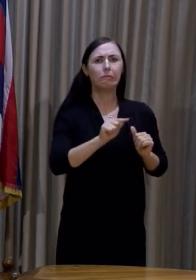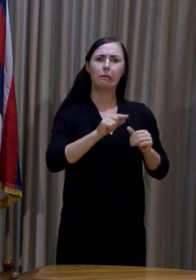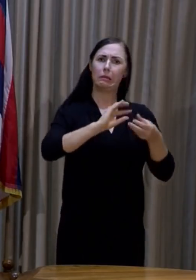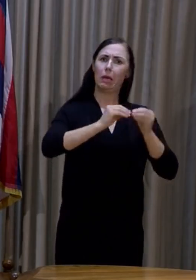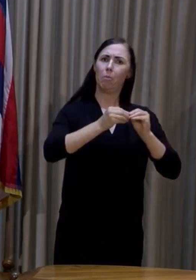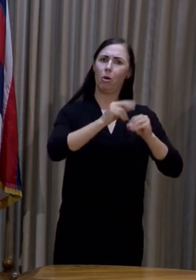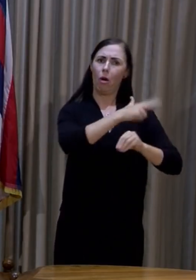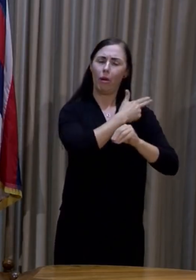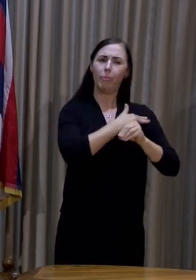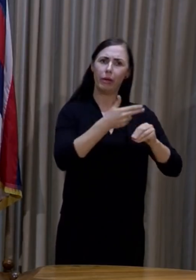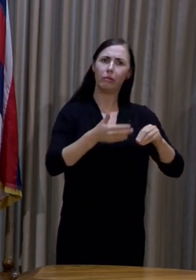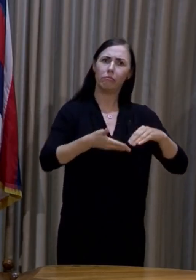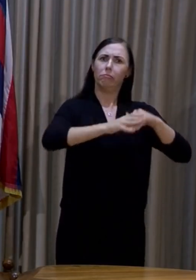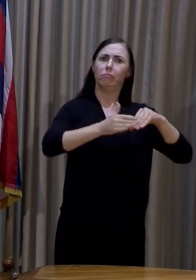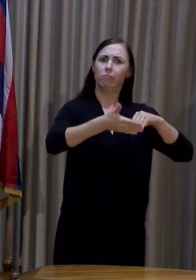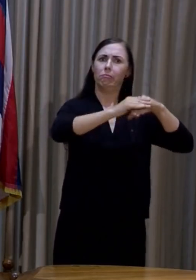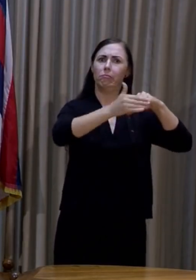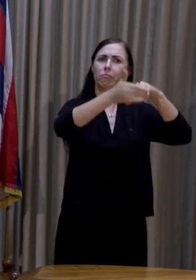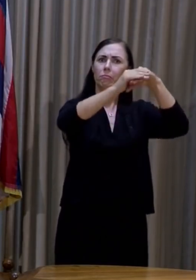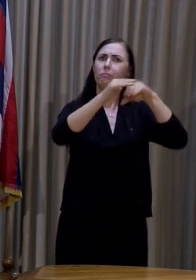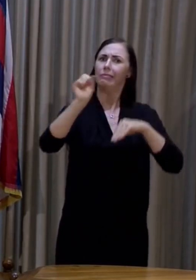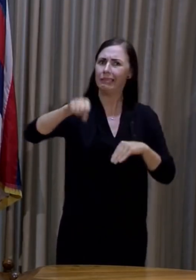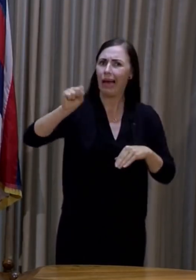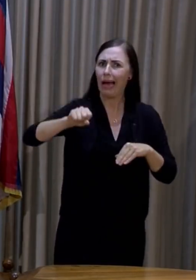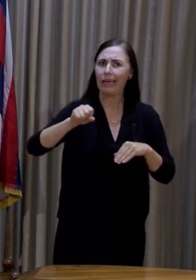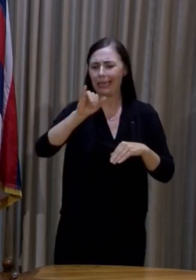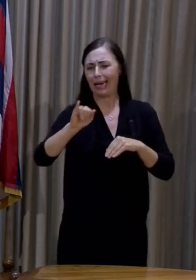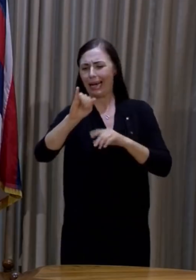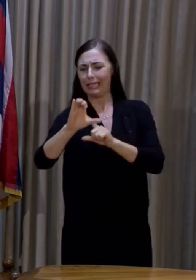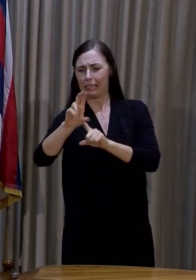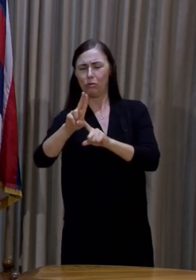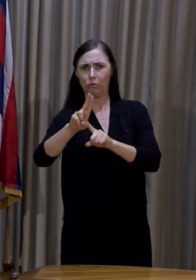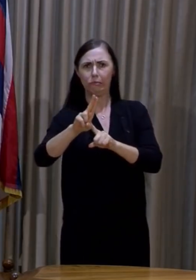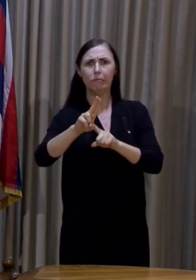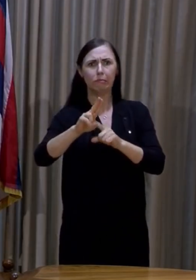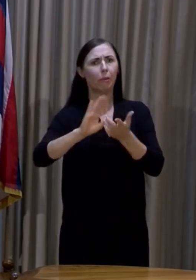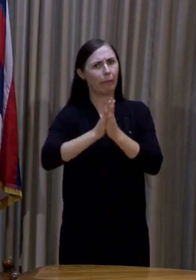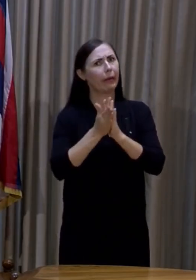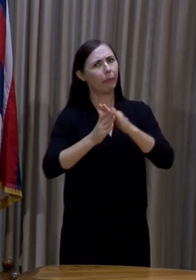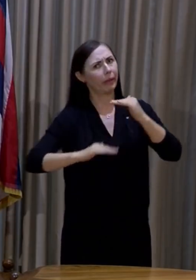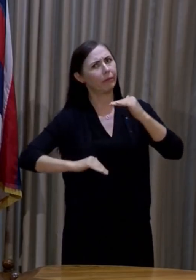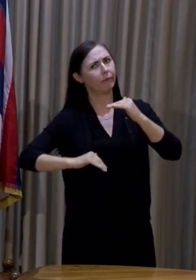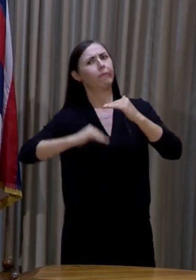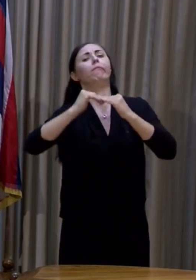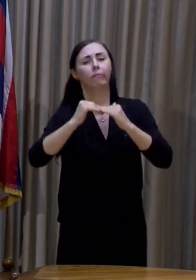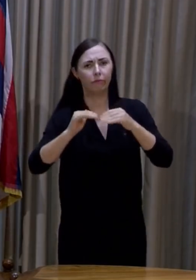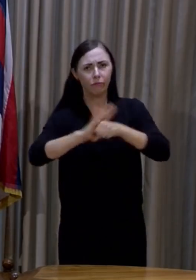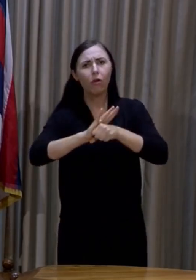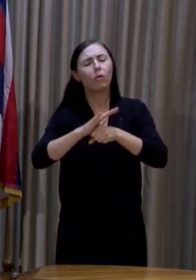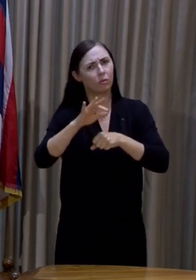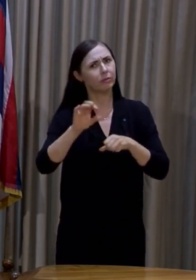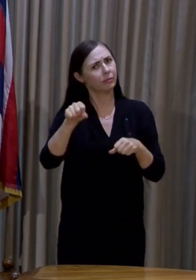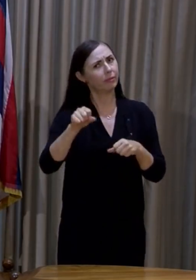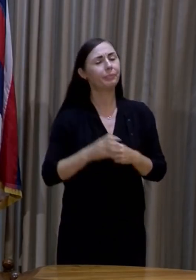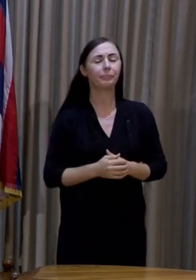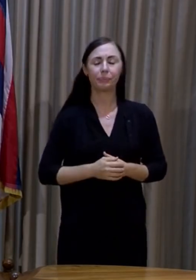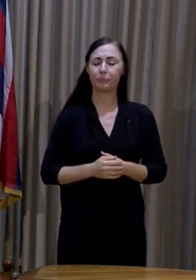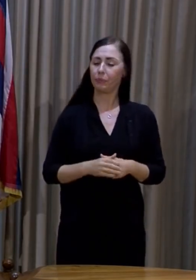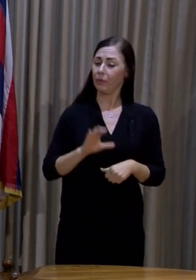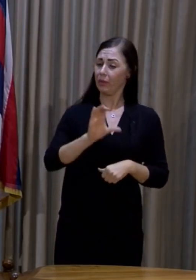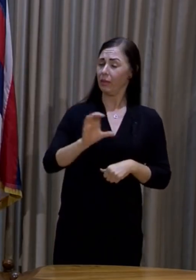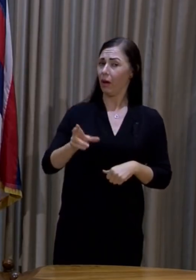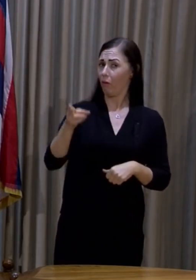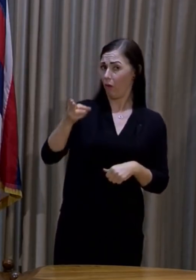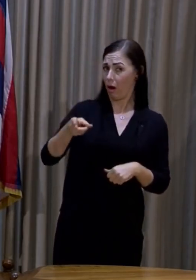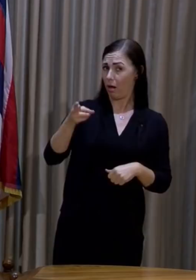our hospitals, and the ICUs are filling up. And so as you're aware, the city and county